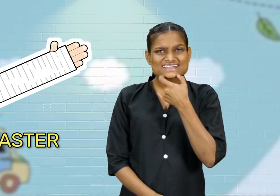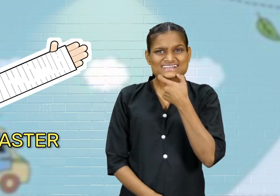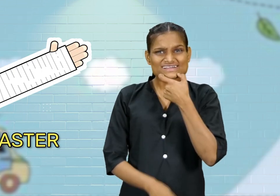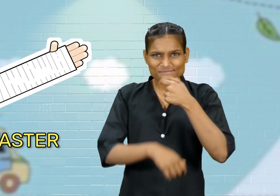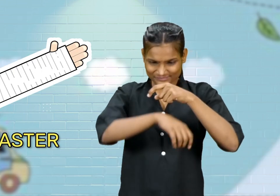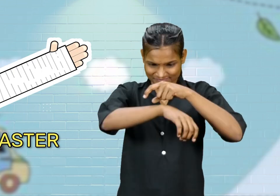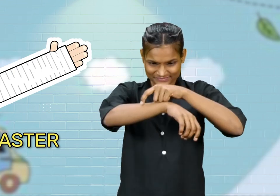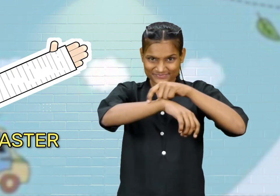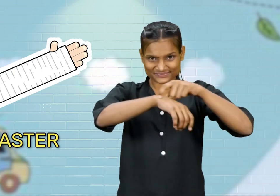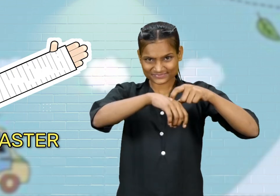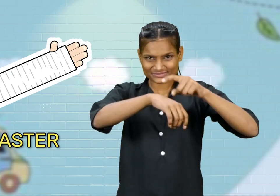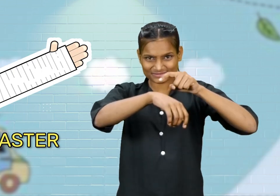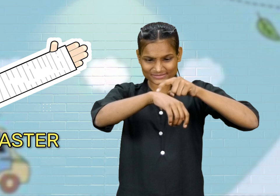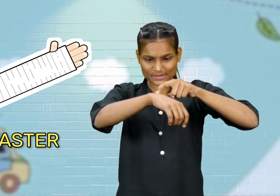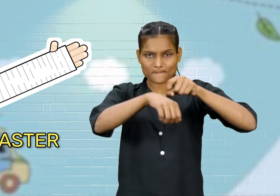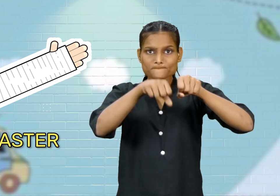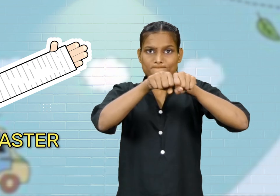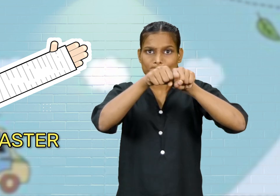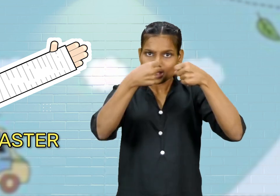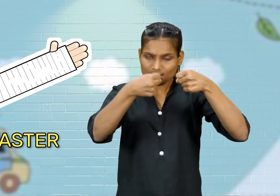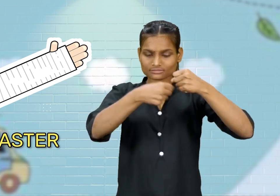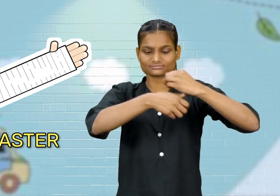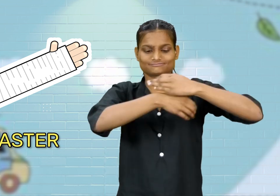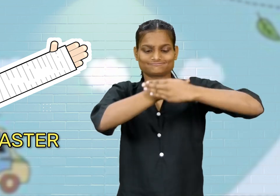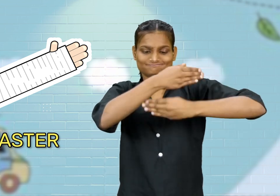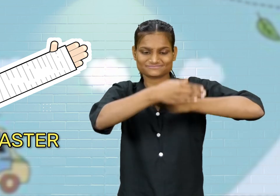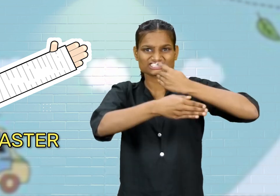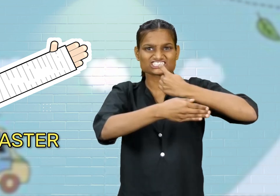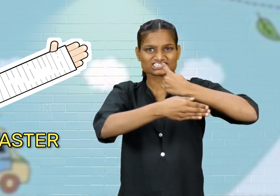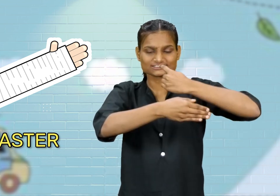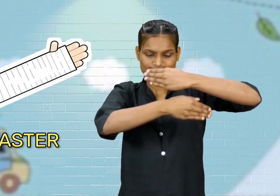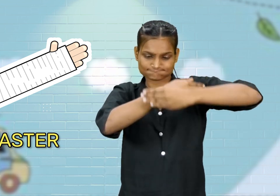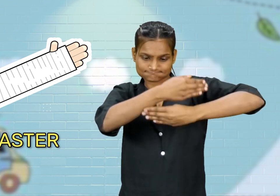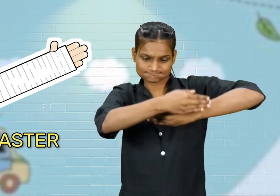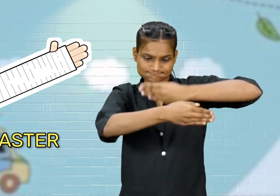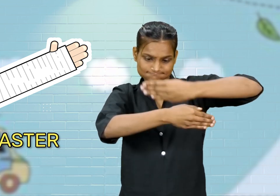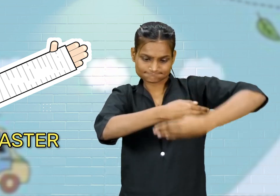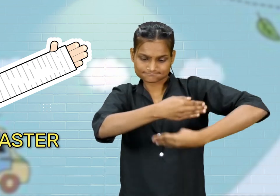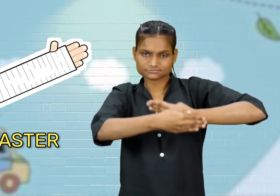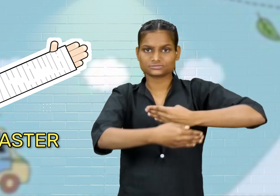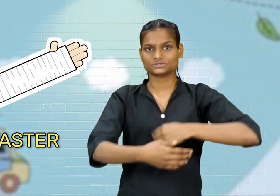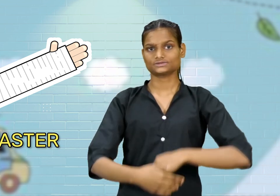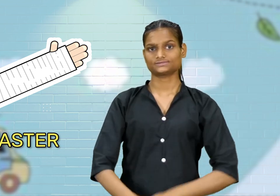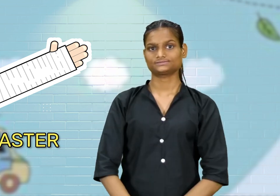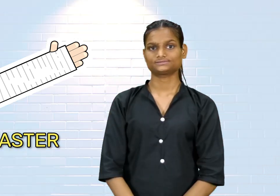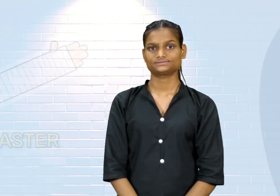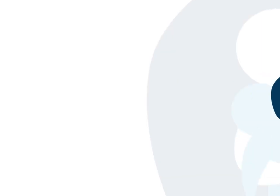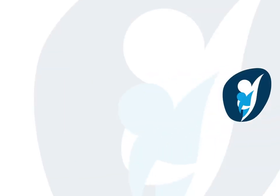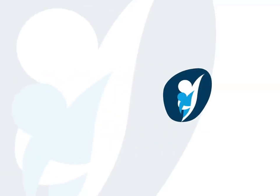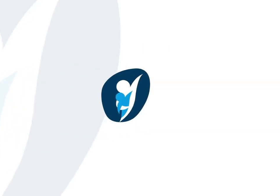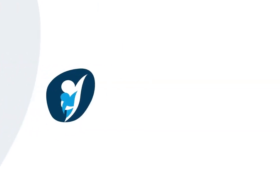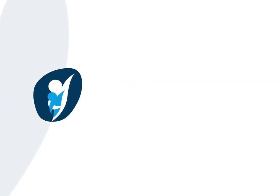The white bandage used when the bones are broken is called plaster. But